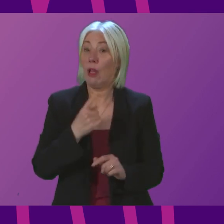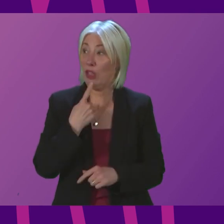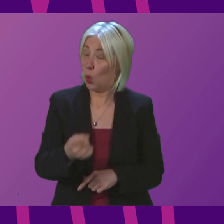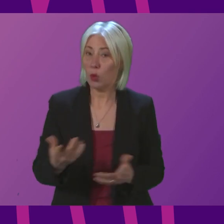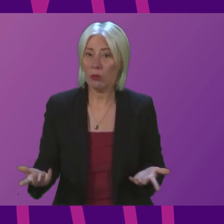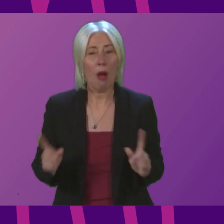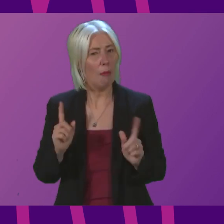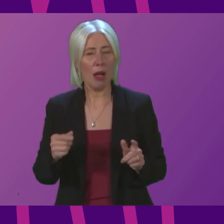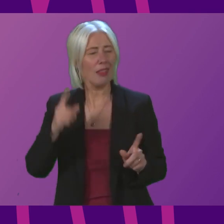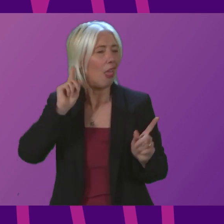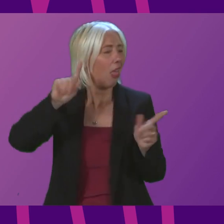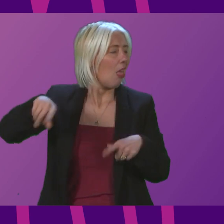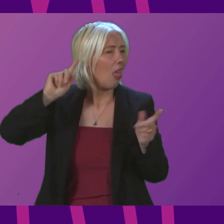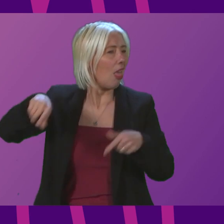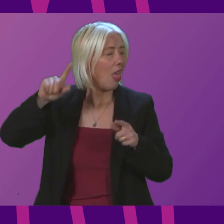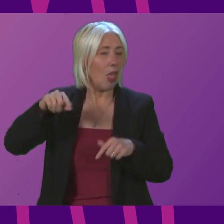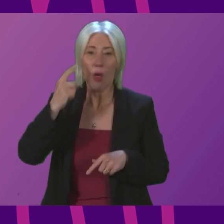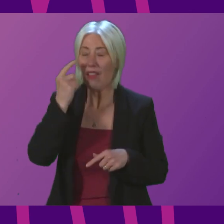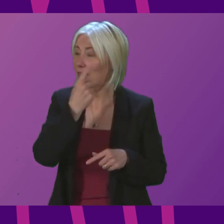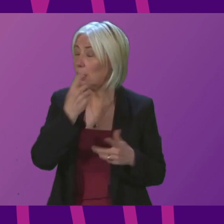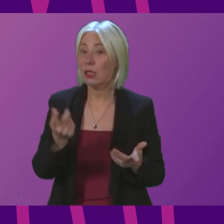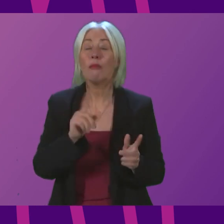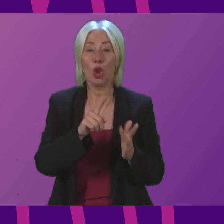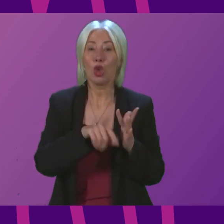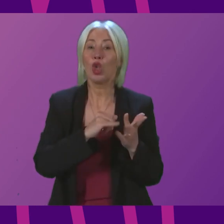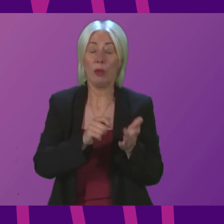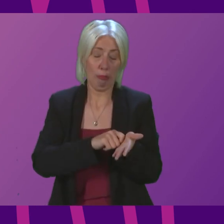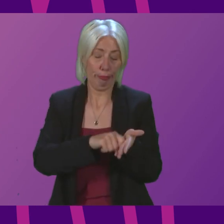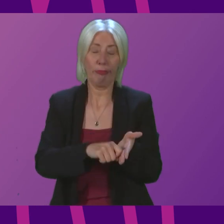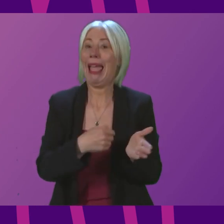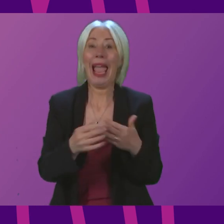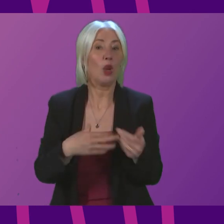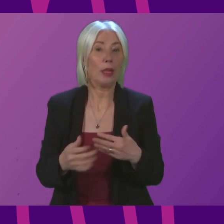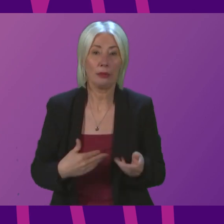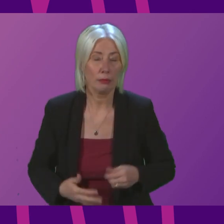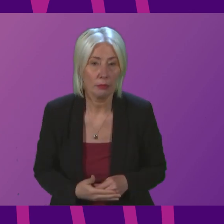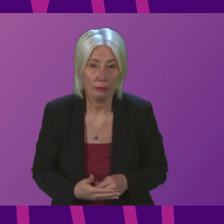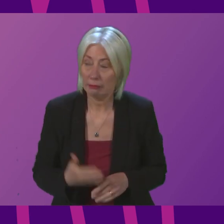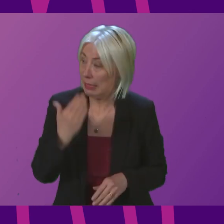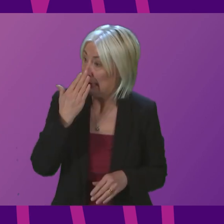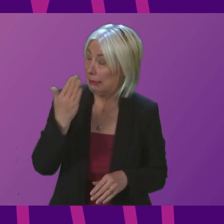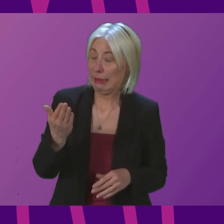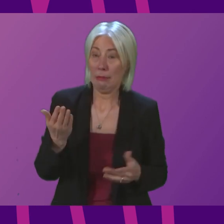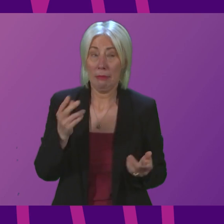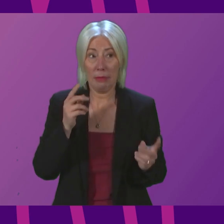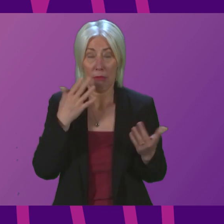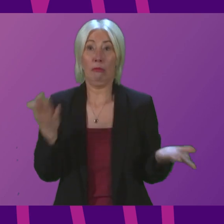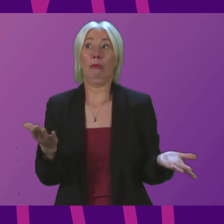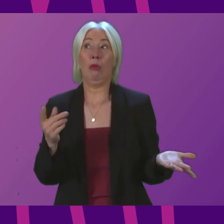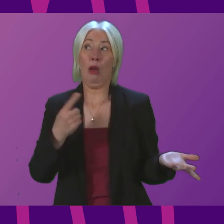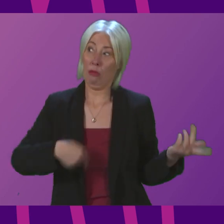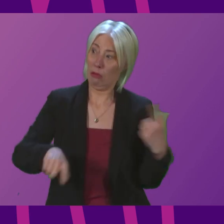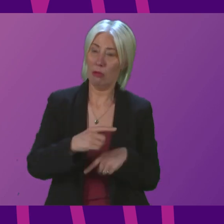others. But against overwhelming evidence, John Swinney signed off the deal anyway. It seems obvious to everyone what happened here.